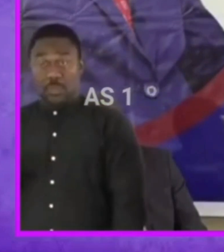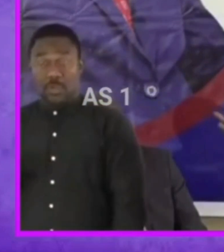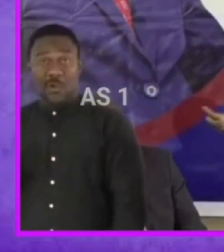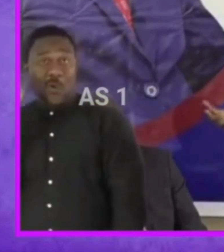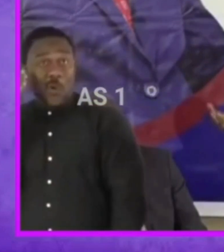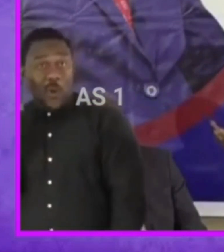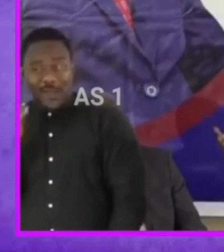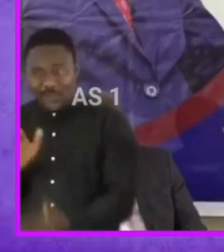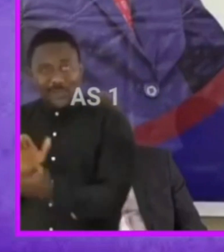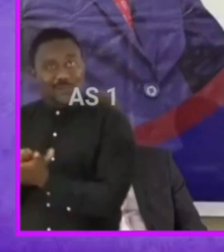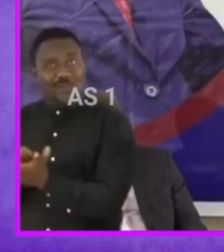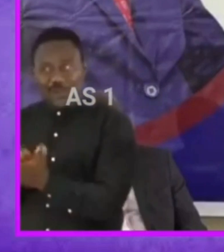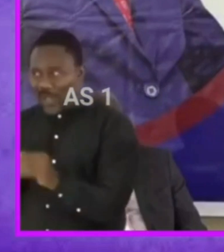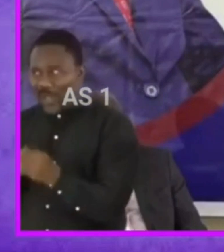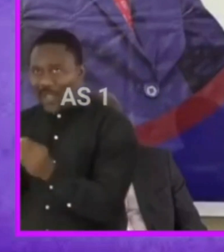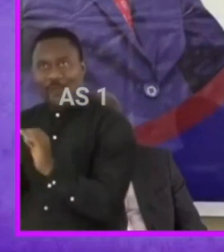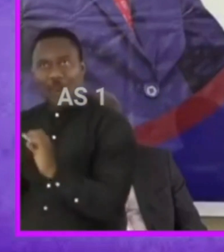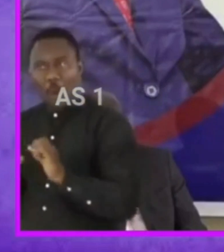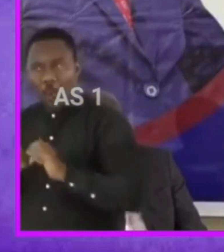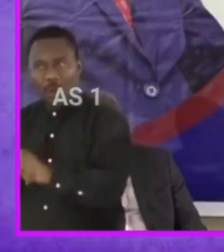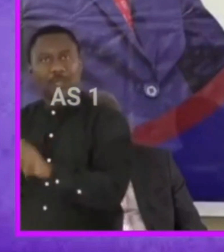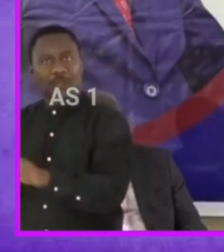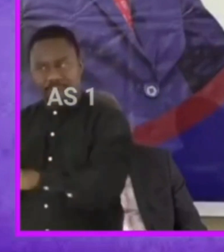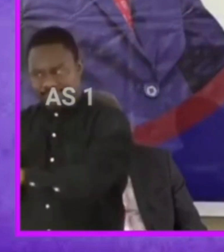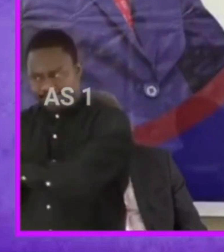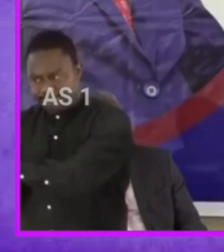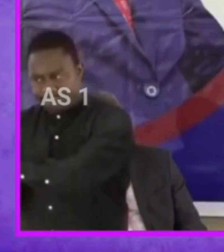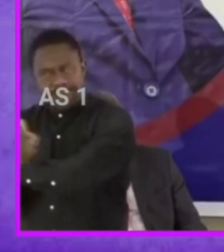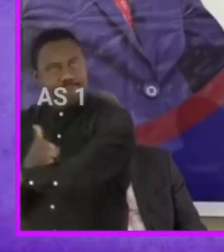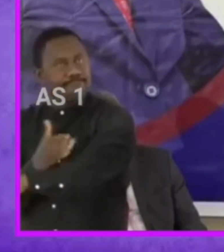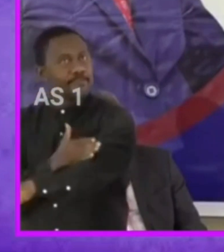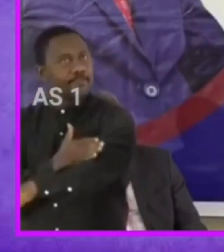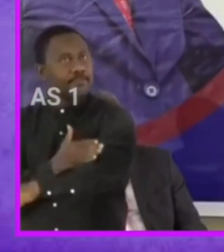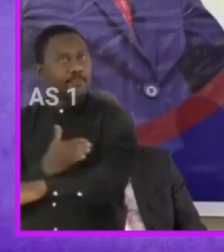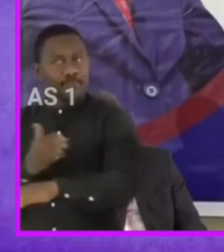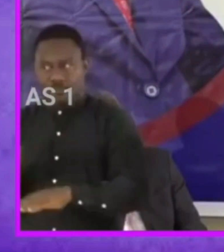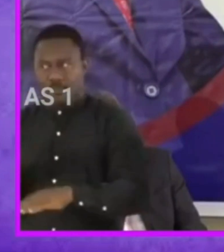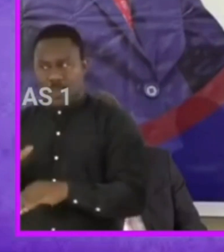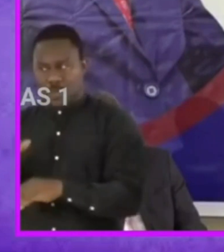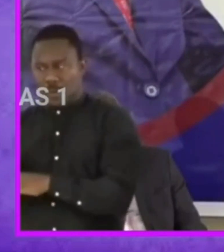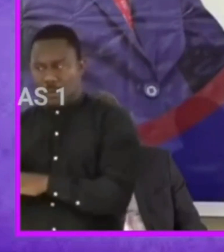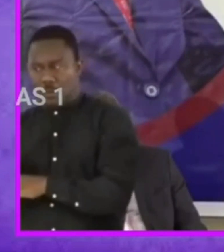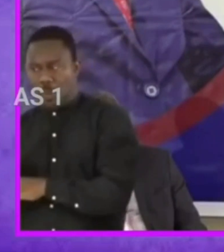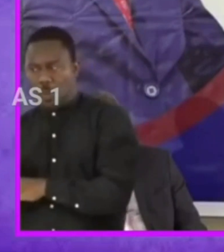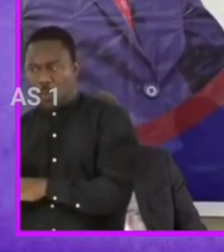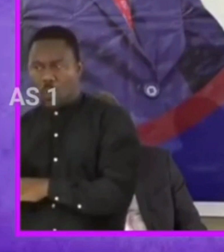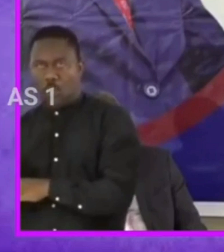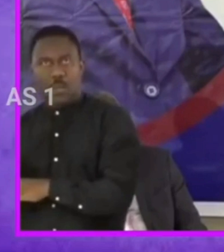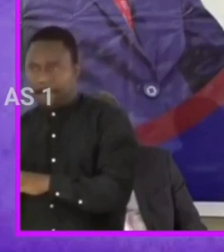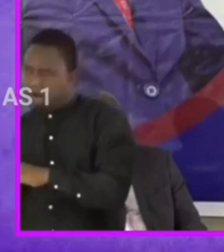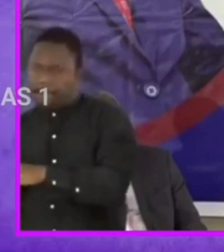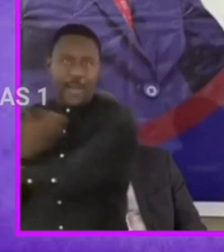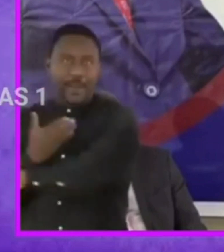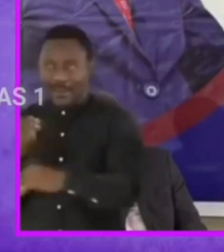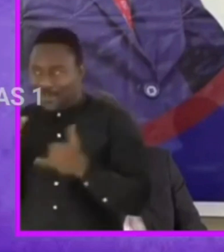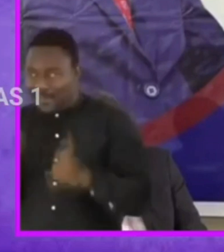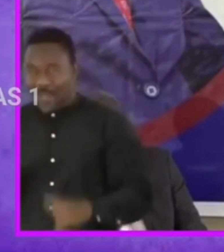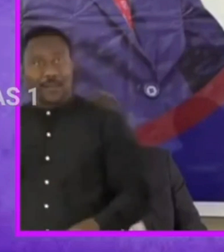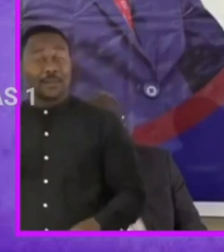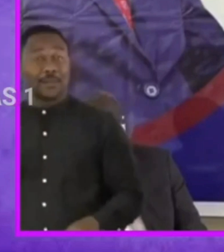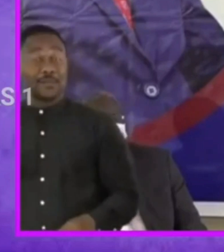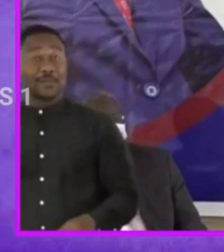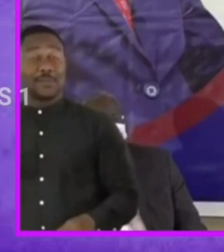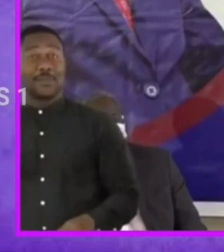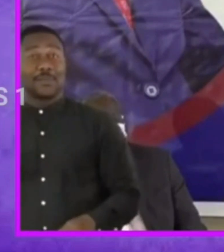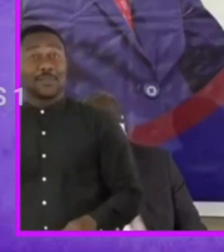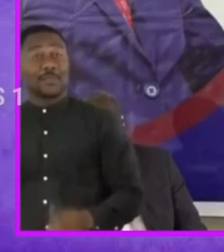school created an opportunity for him to grow and boy he growing he did today gordon battler is